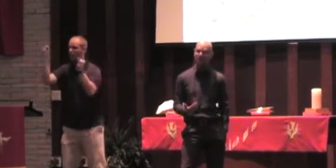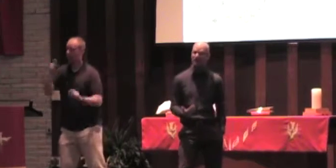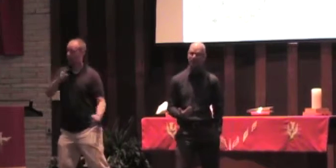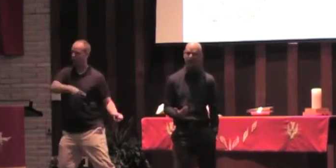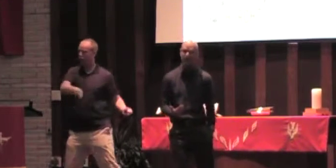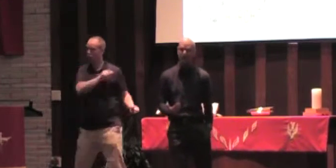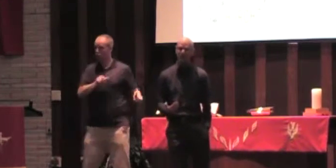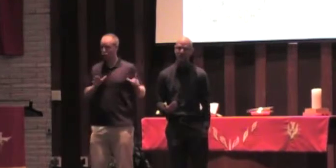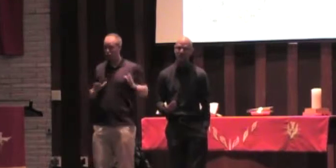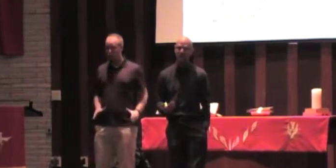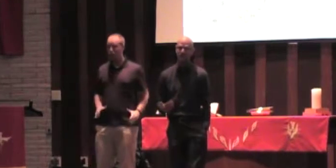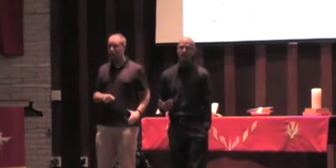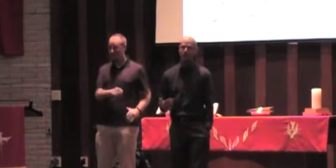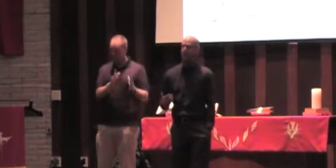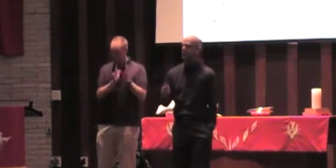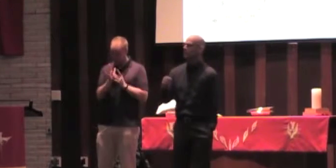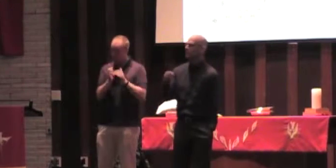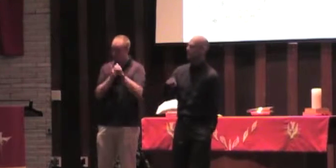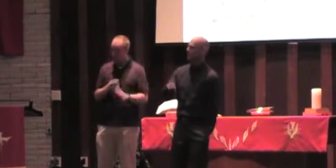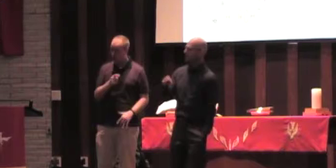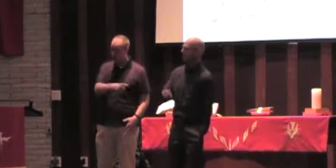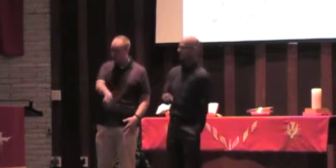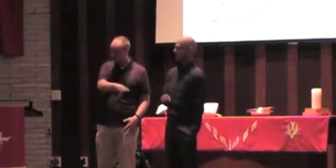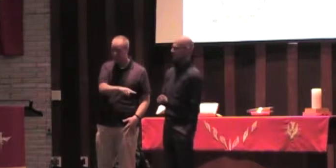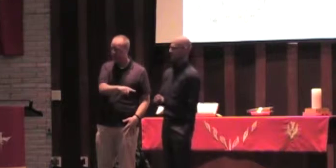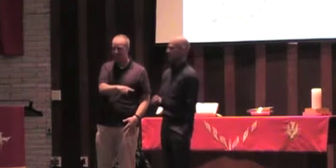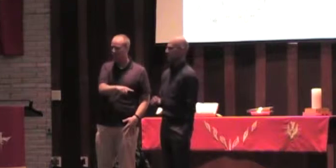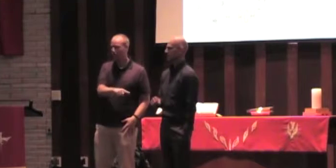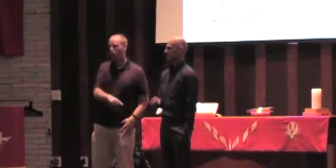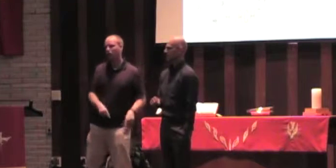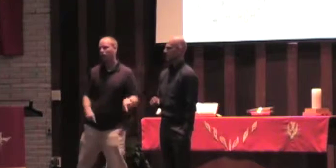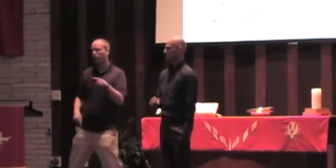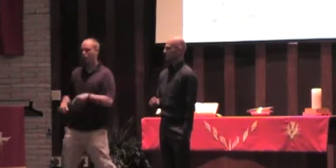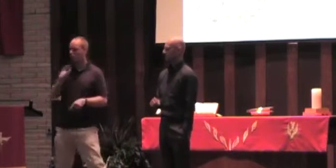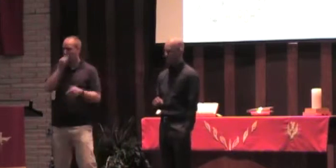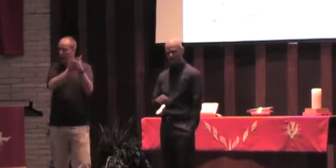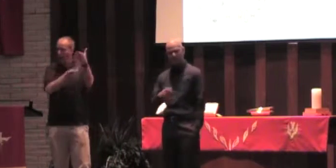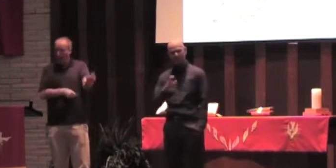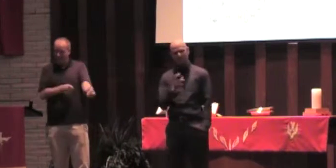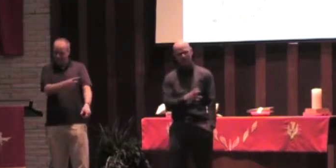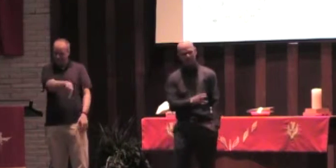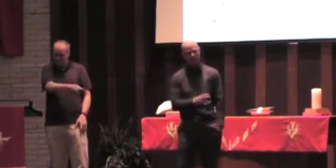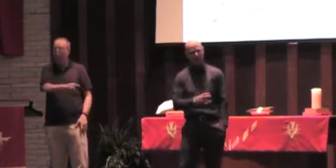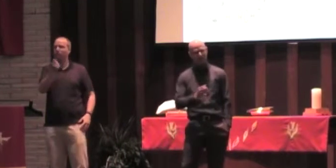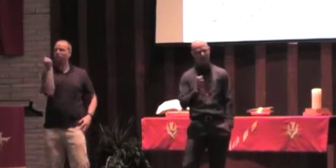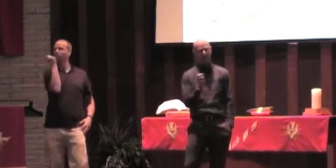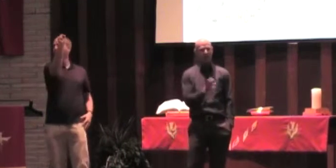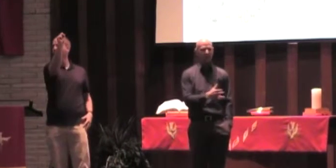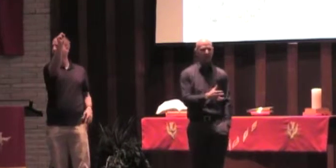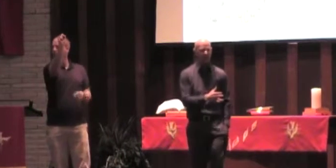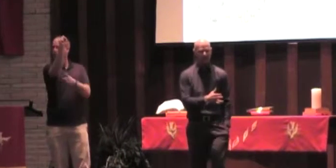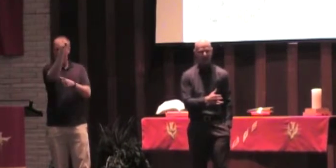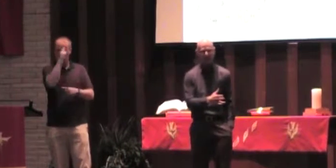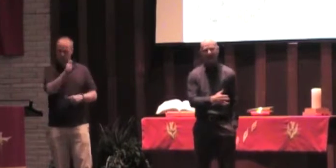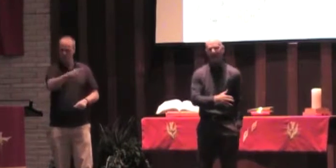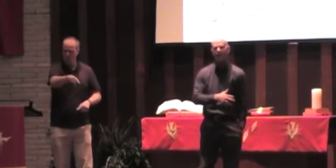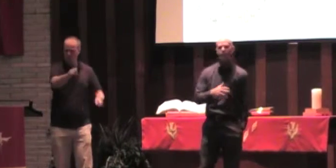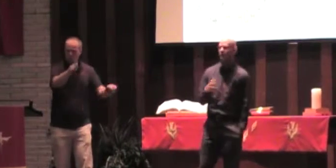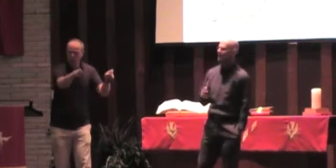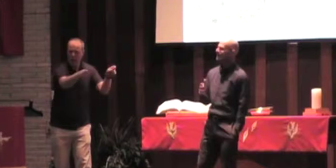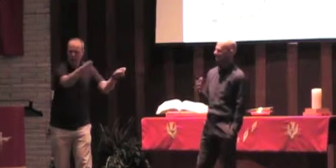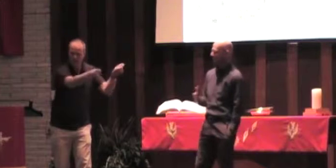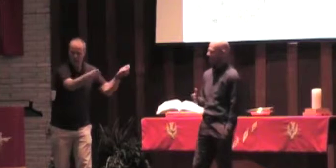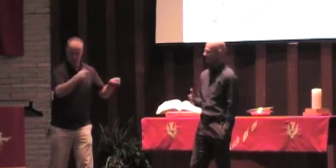It wasn't Christ followers. It was non-believers. Because this transformation, this growth became